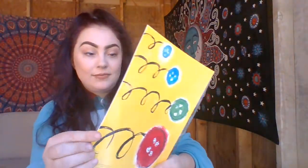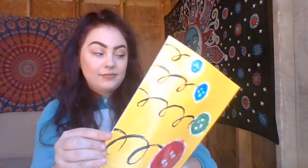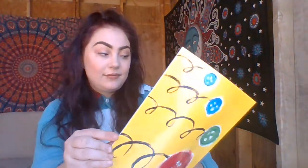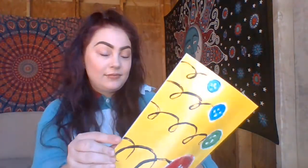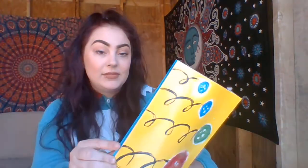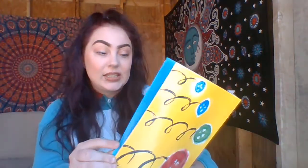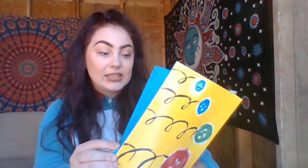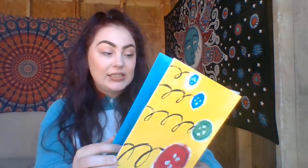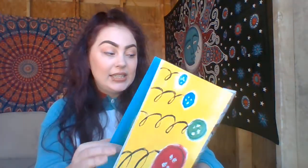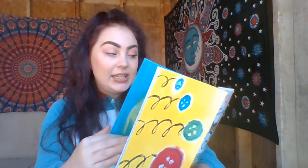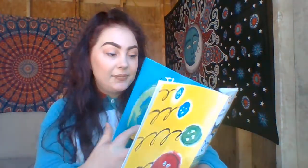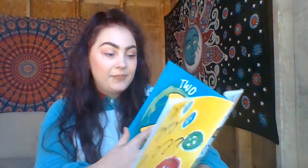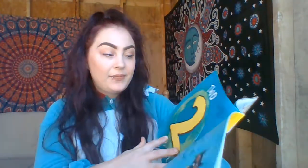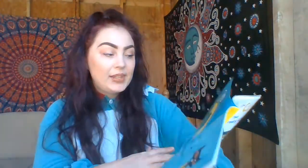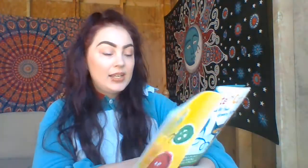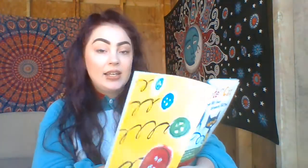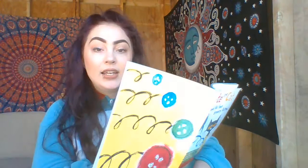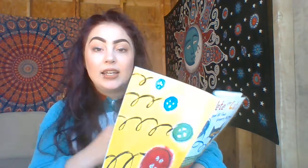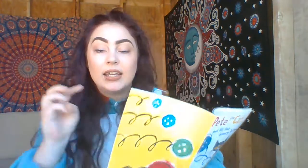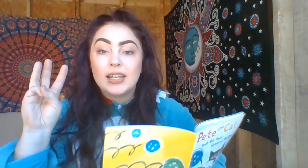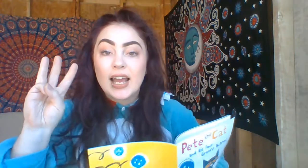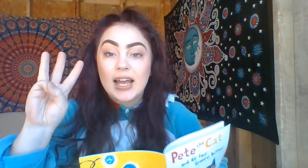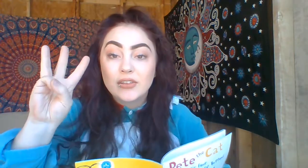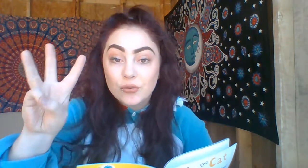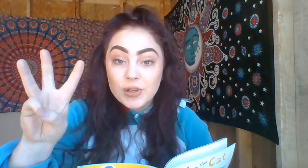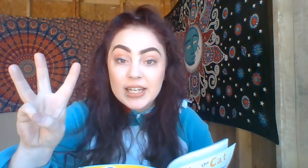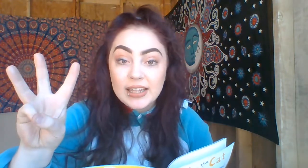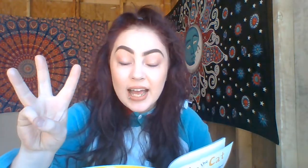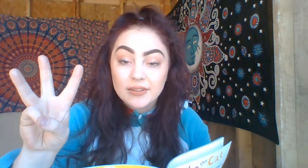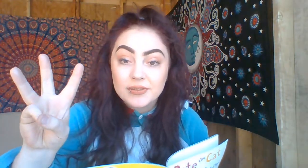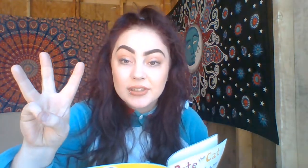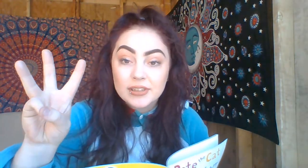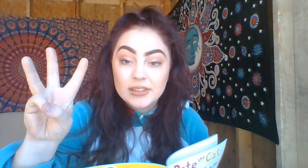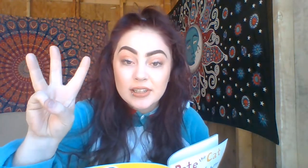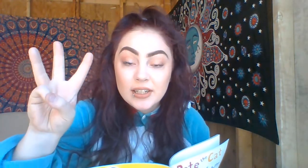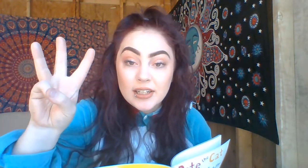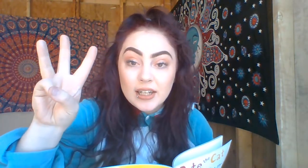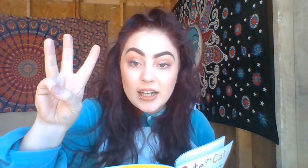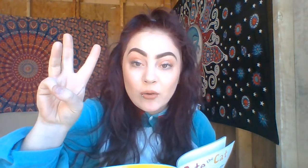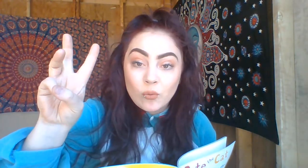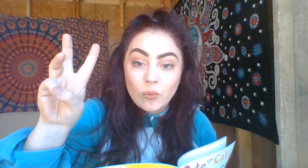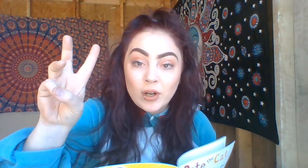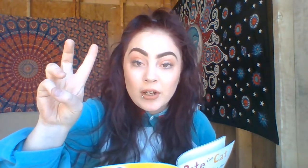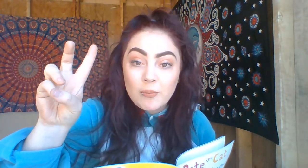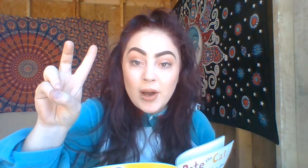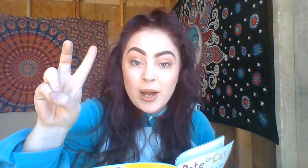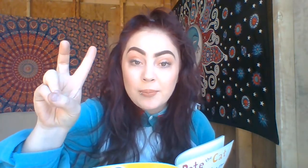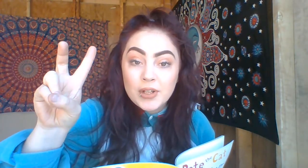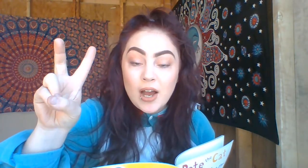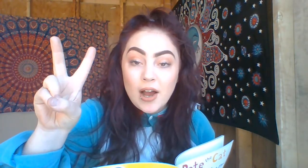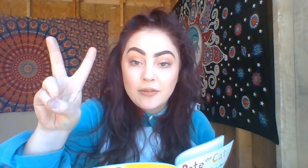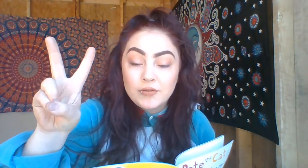Let's see. He had three left. And one popped off.